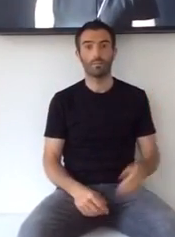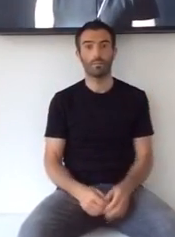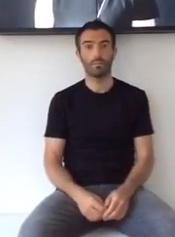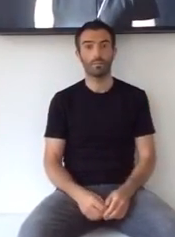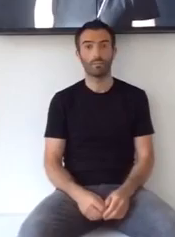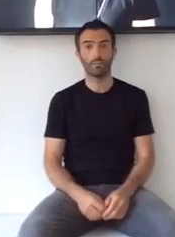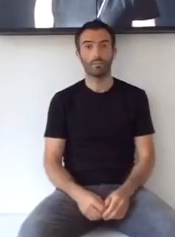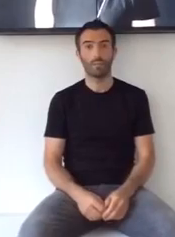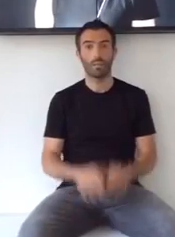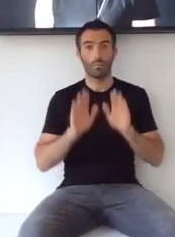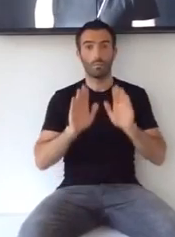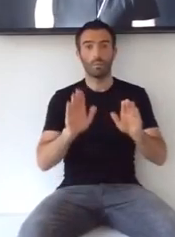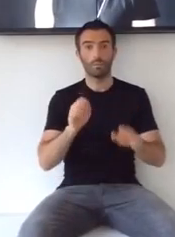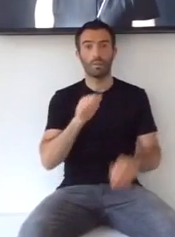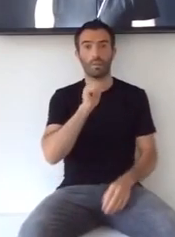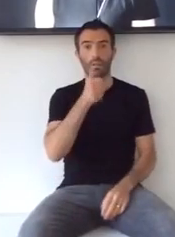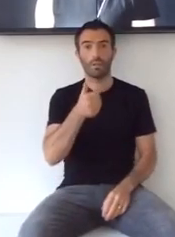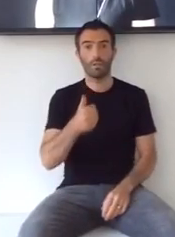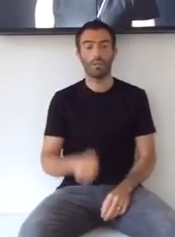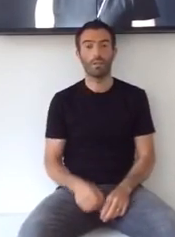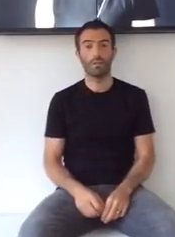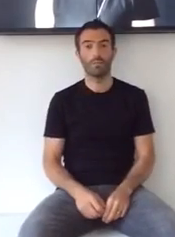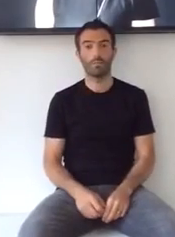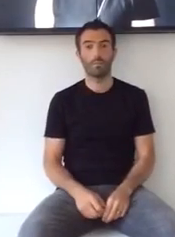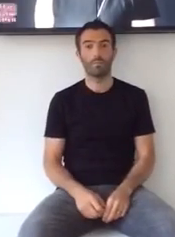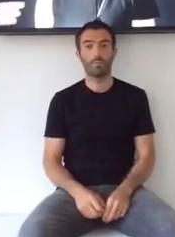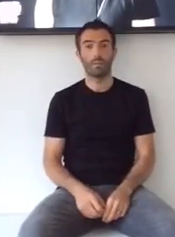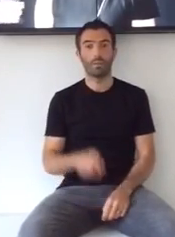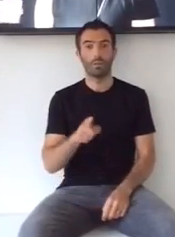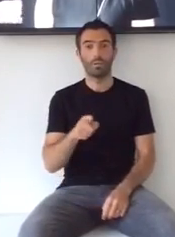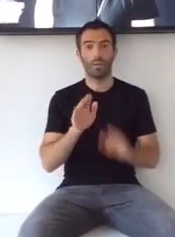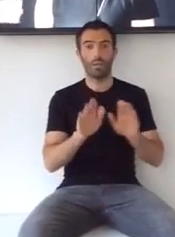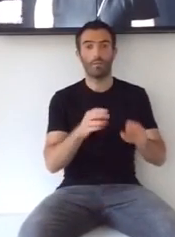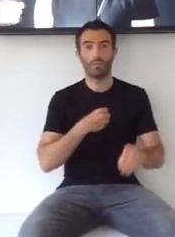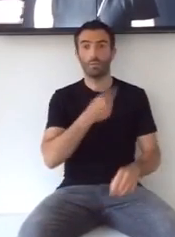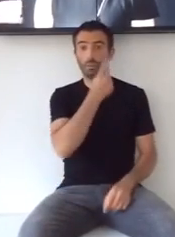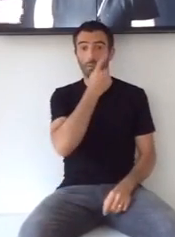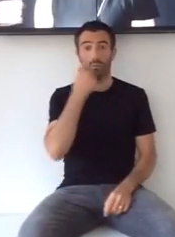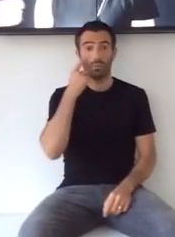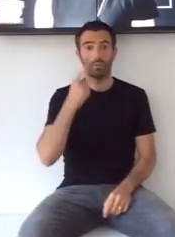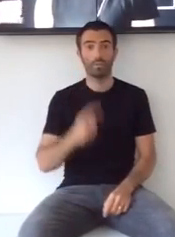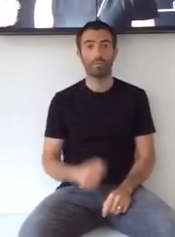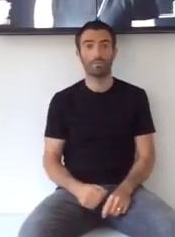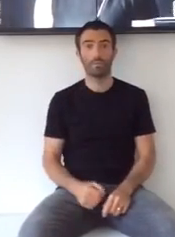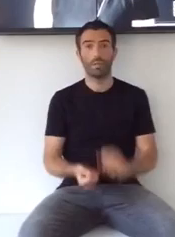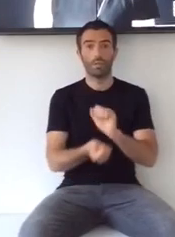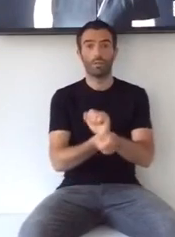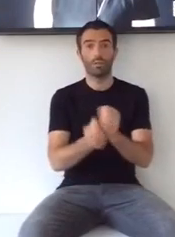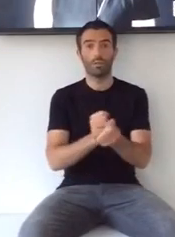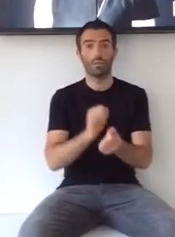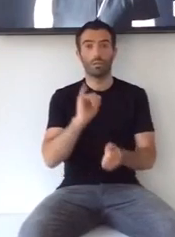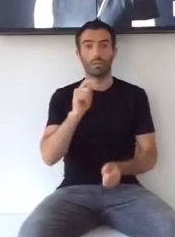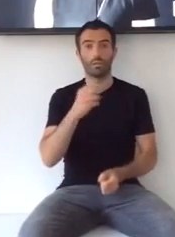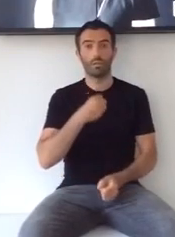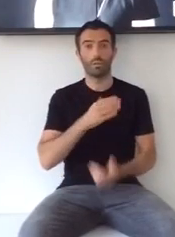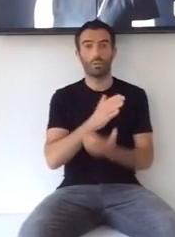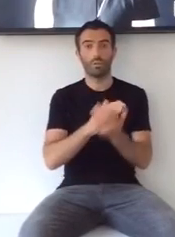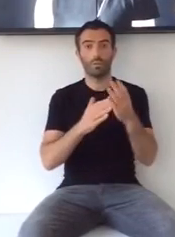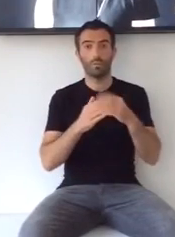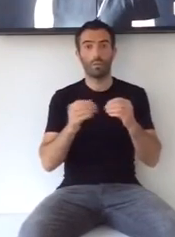There must be nothing, you've left to prove Turn it into something